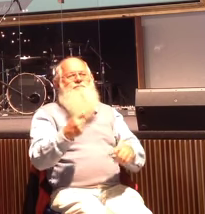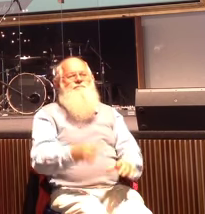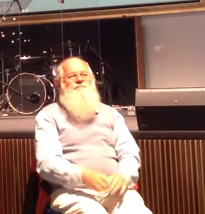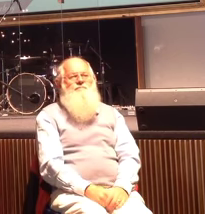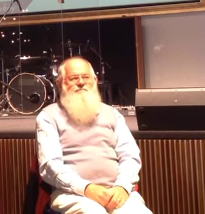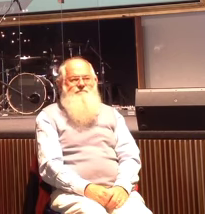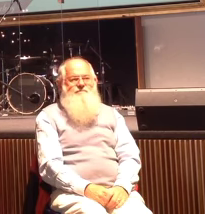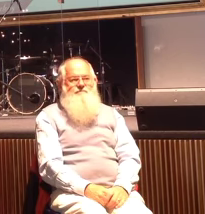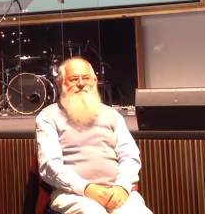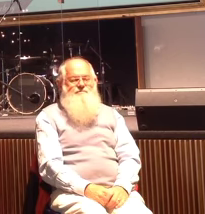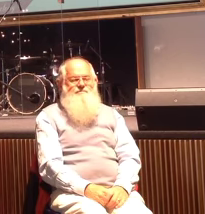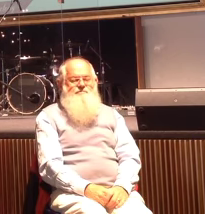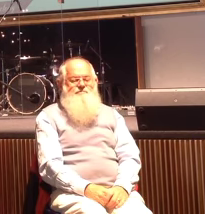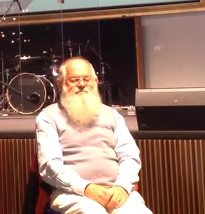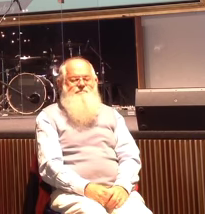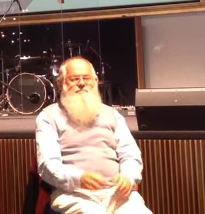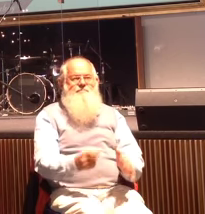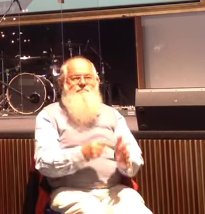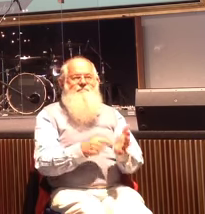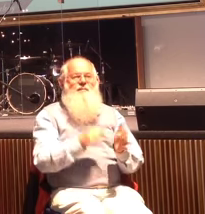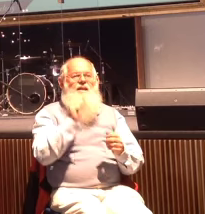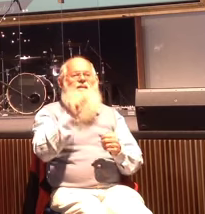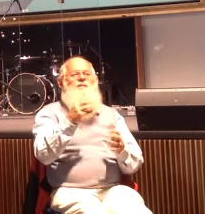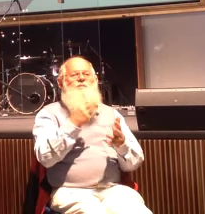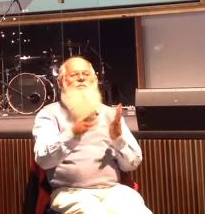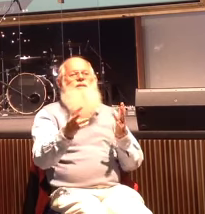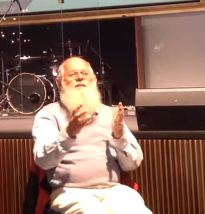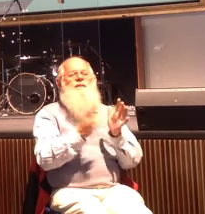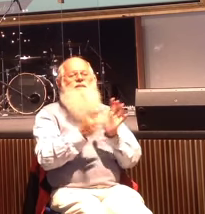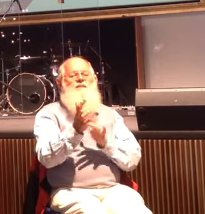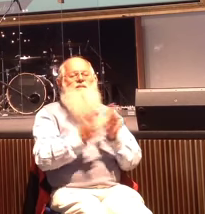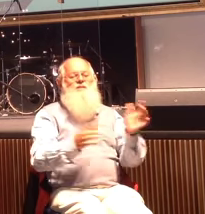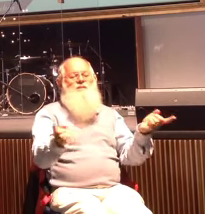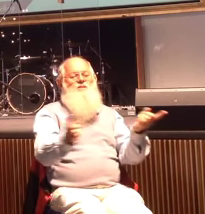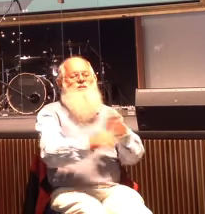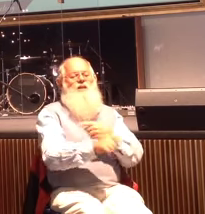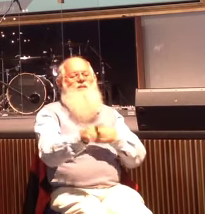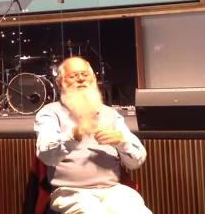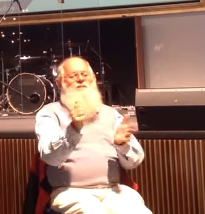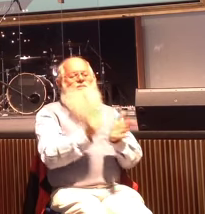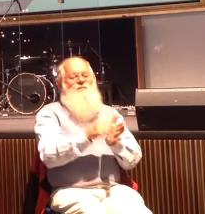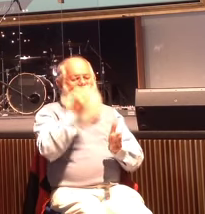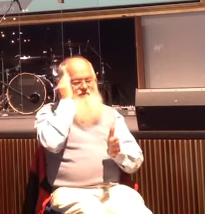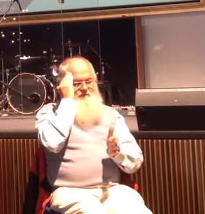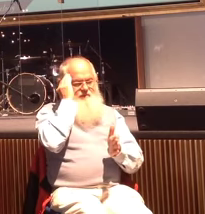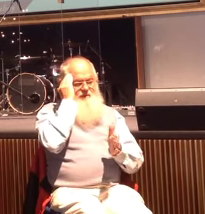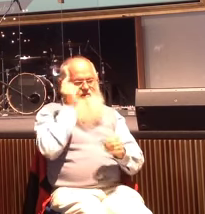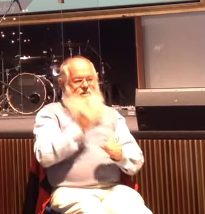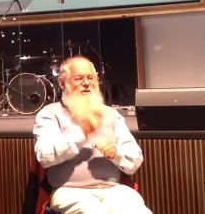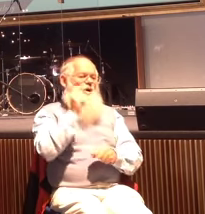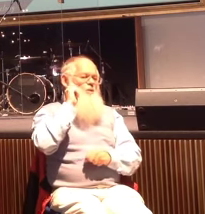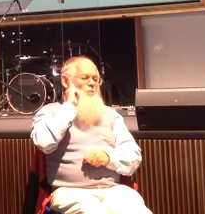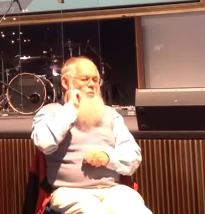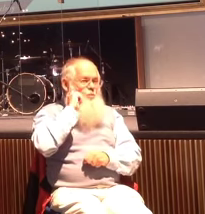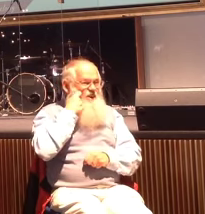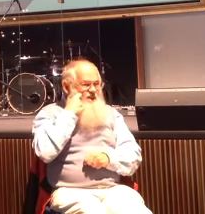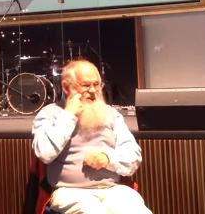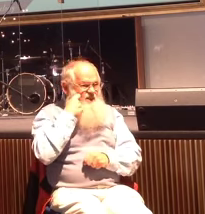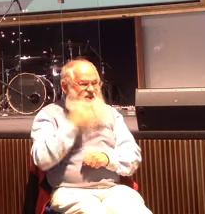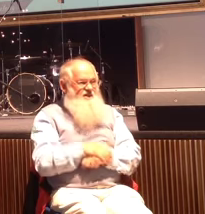At his word, that man was brought to his right mind. You see, God's will is for